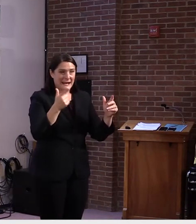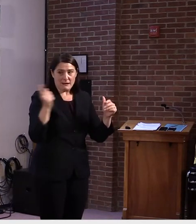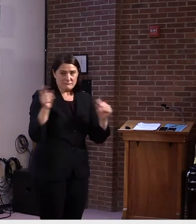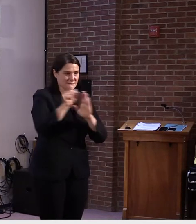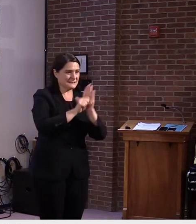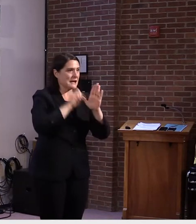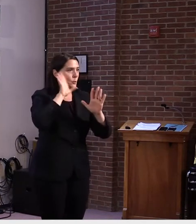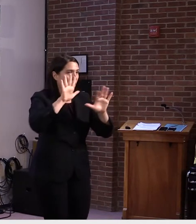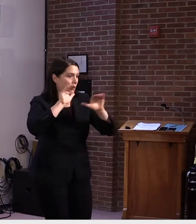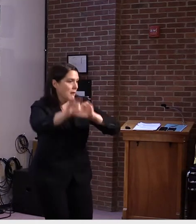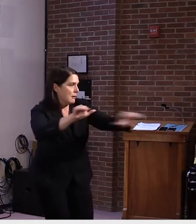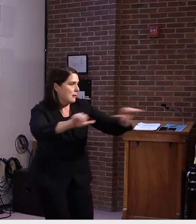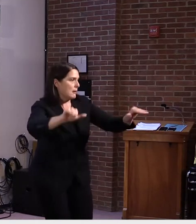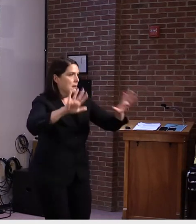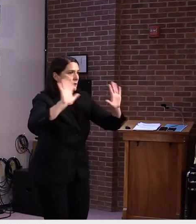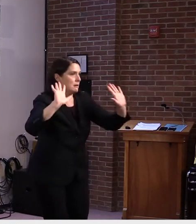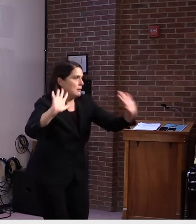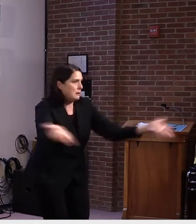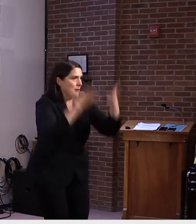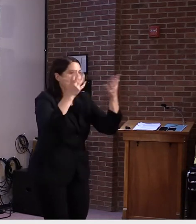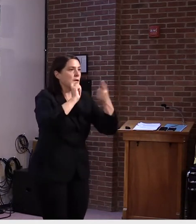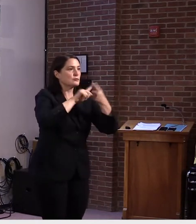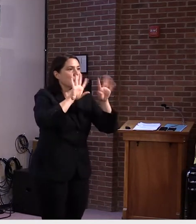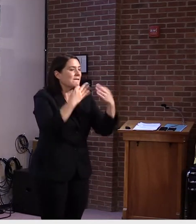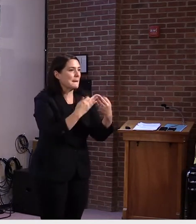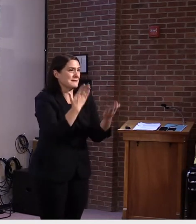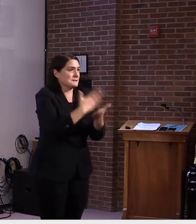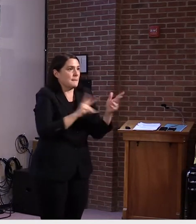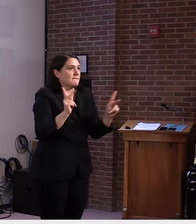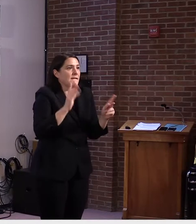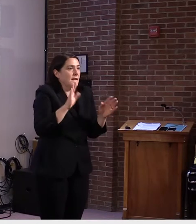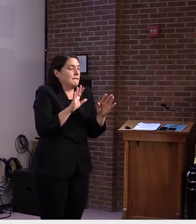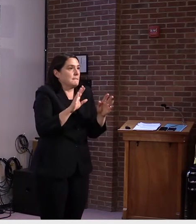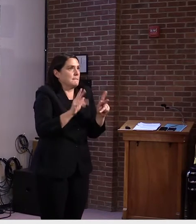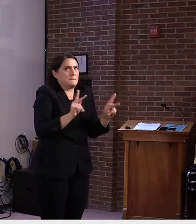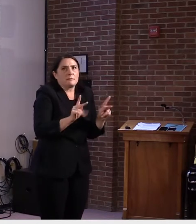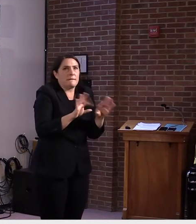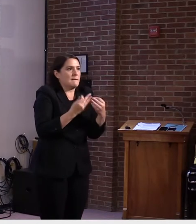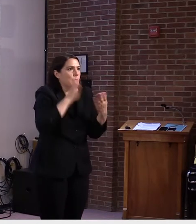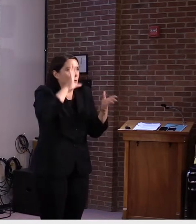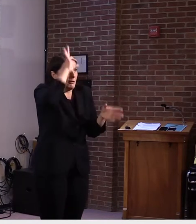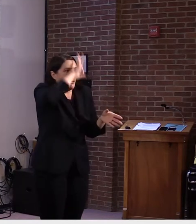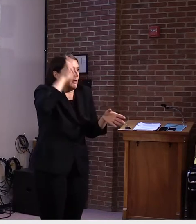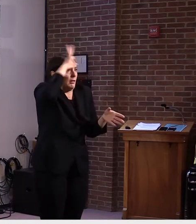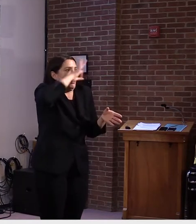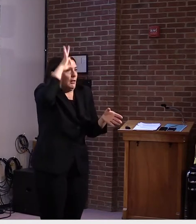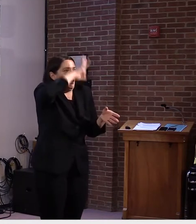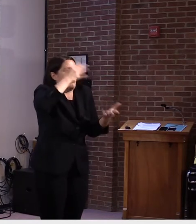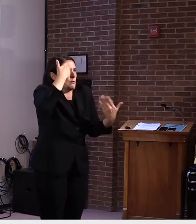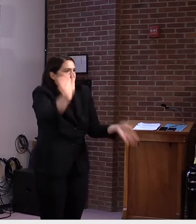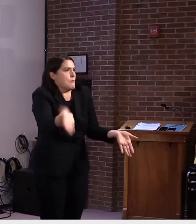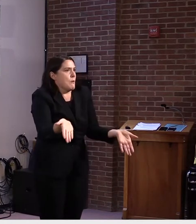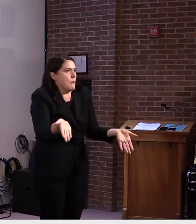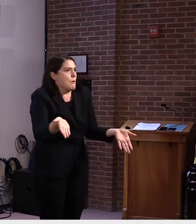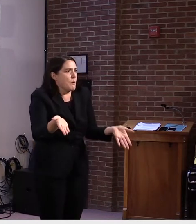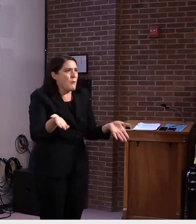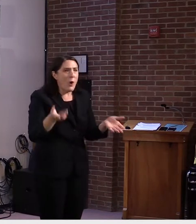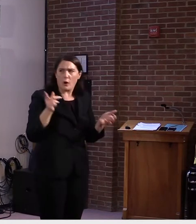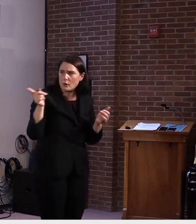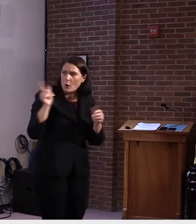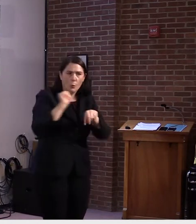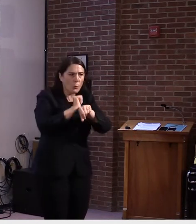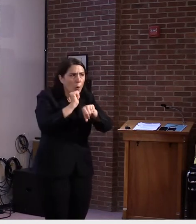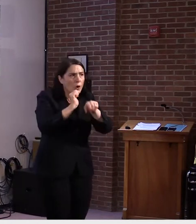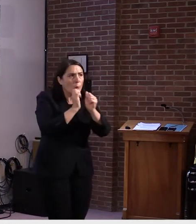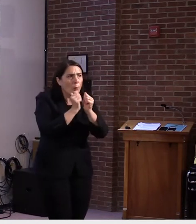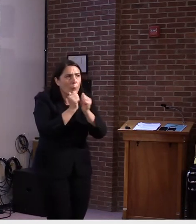to help families that maybe are less likely to be hearing about this or, or students that might be, work with districts to identify students